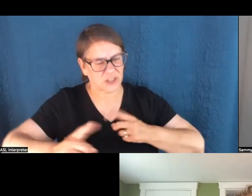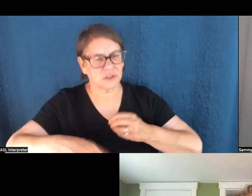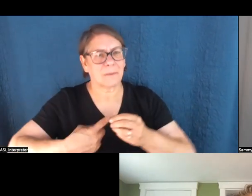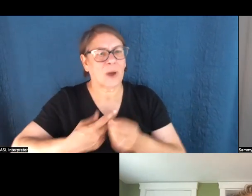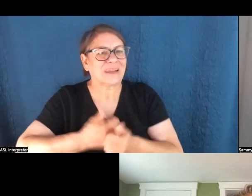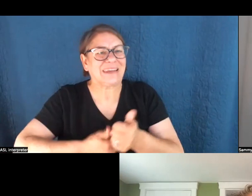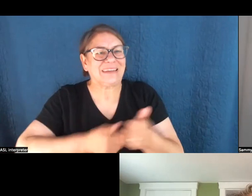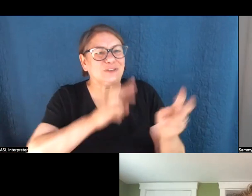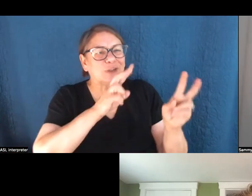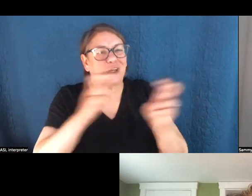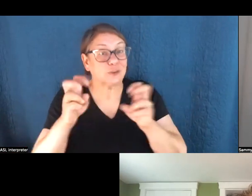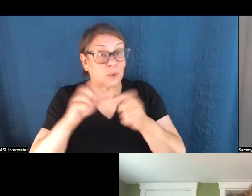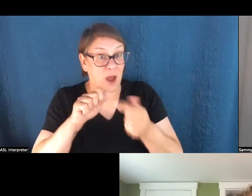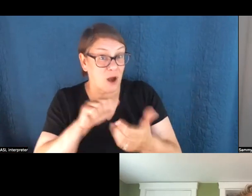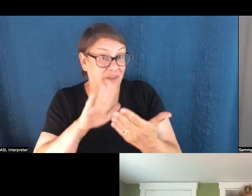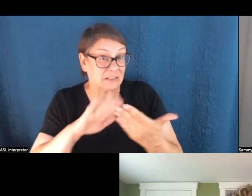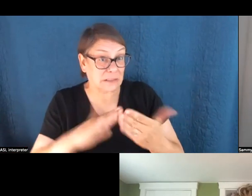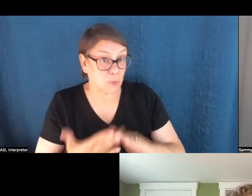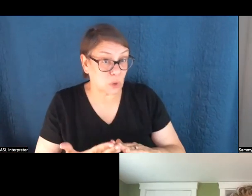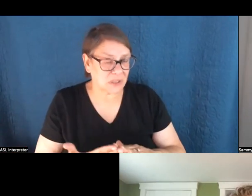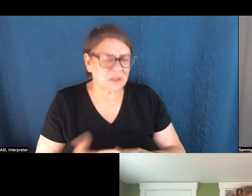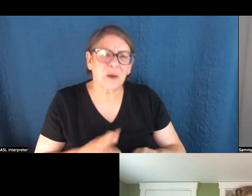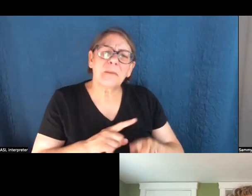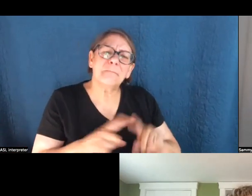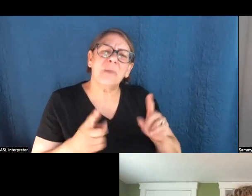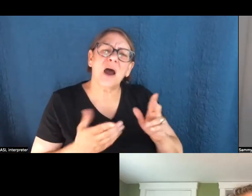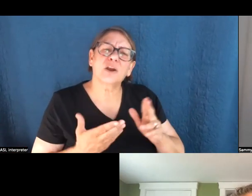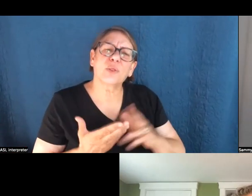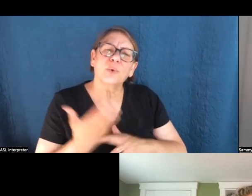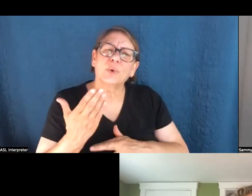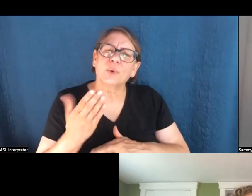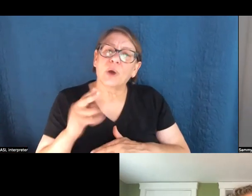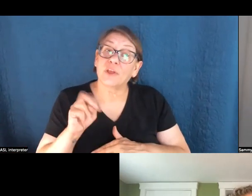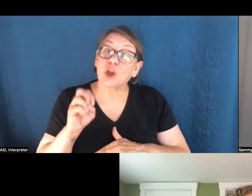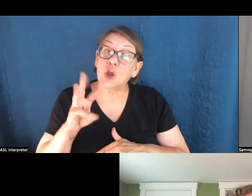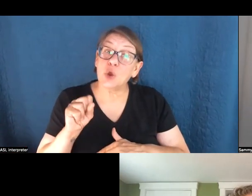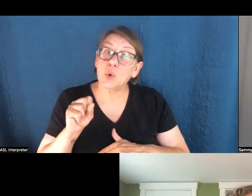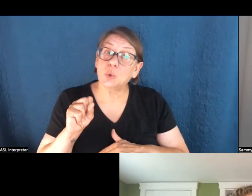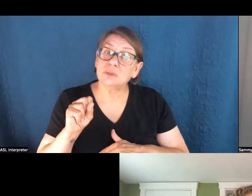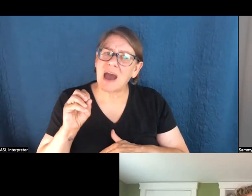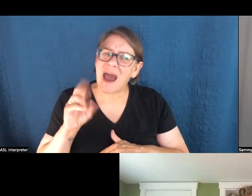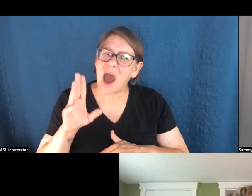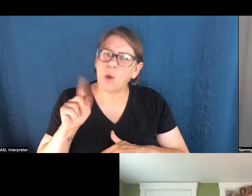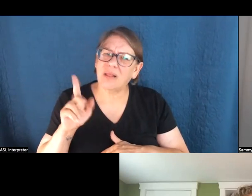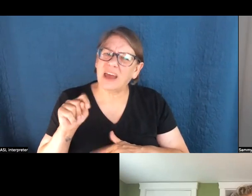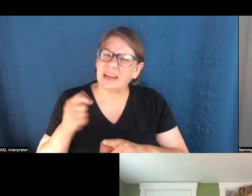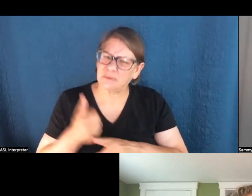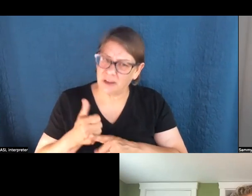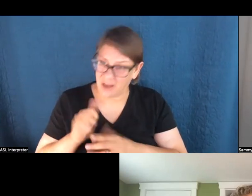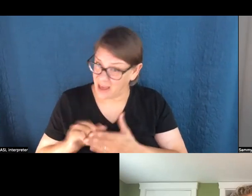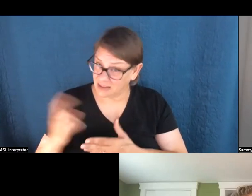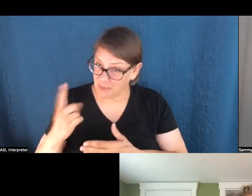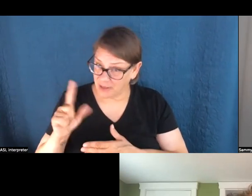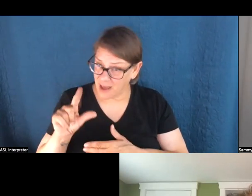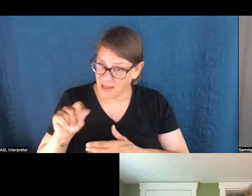issues that are facing a community, but via the, the news outlet itself, is that something that the LA times does at all?